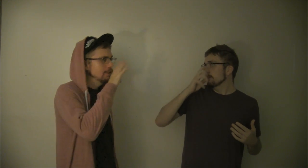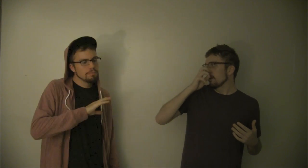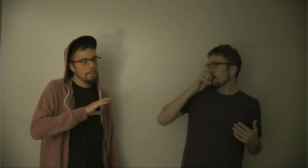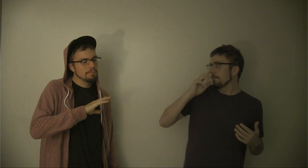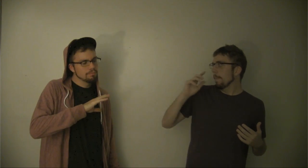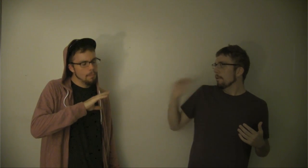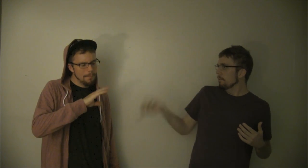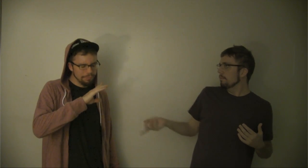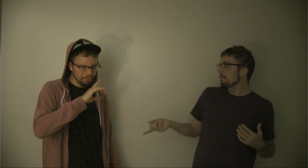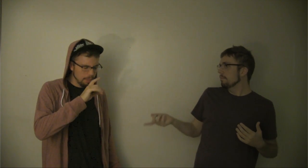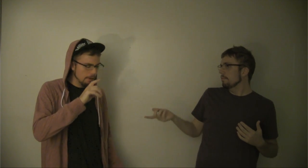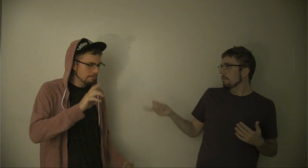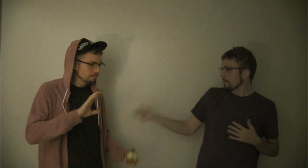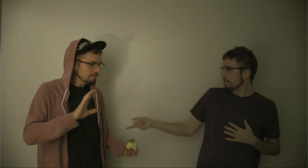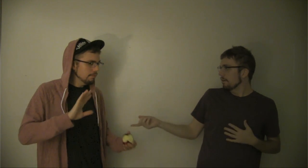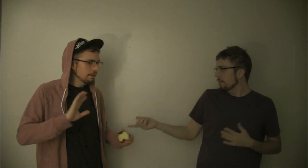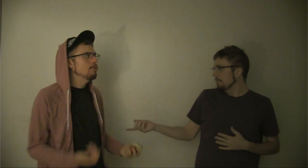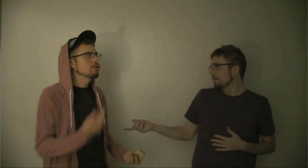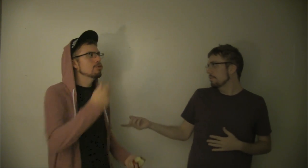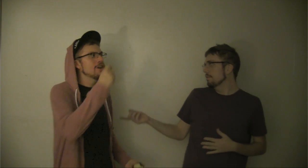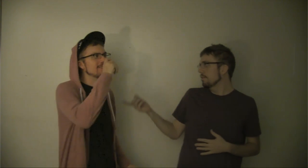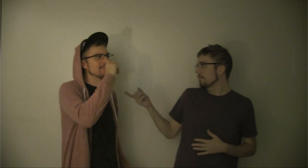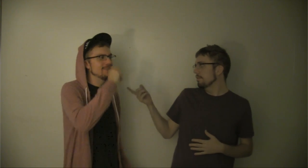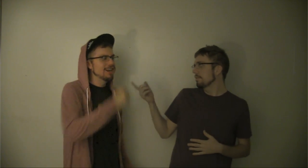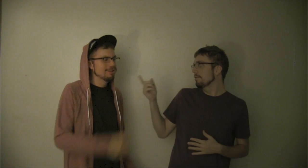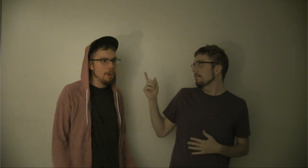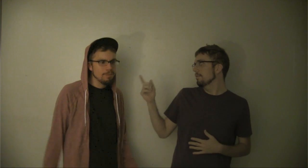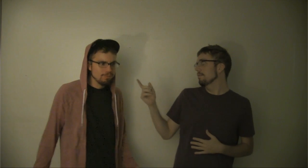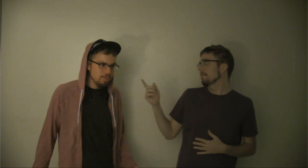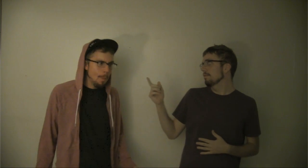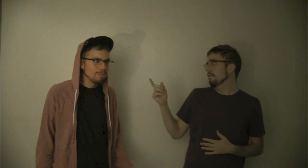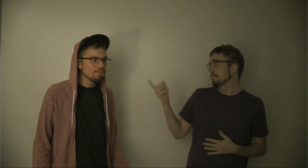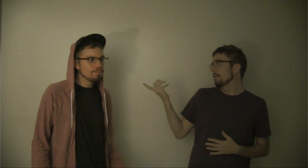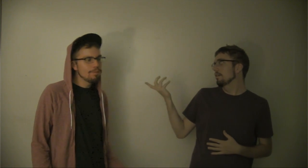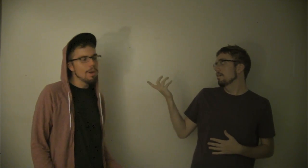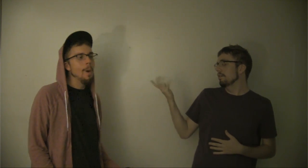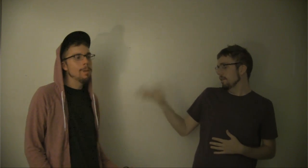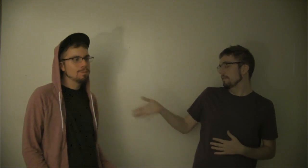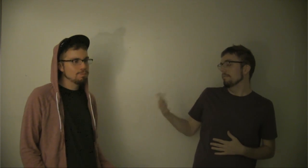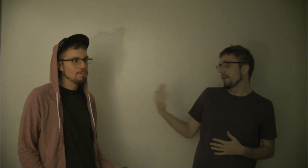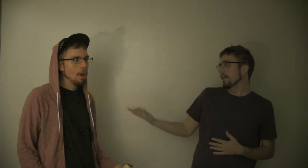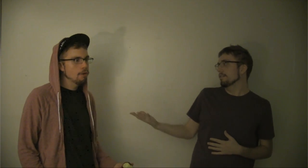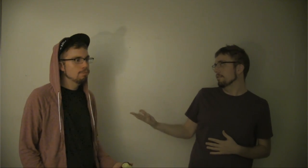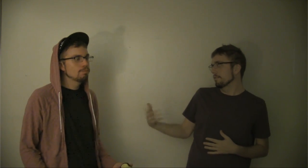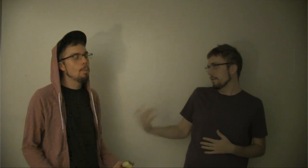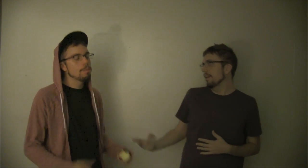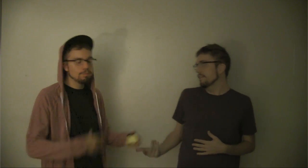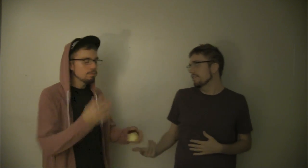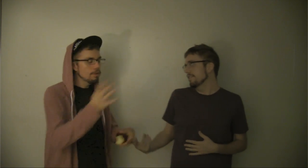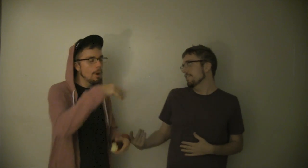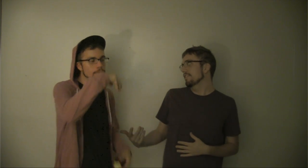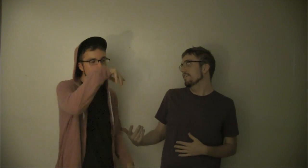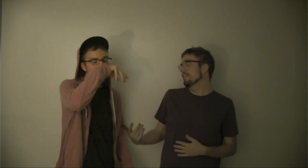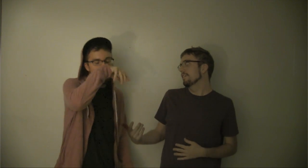sorry. Who? Who are you? You're subconscious, you asshole. You mean my asshole subconscious. Whatever.